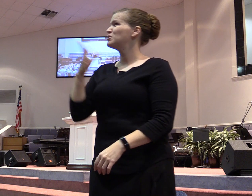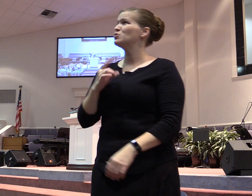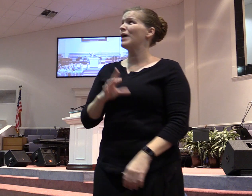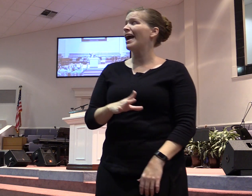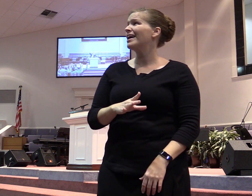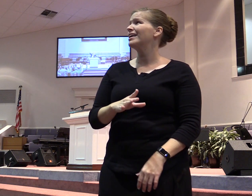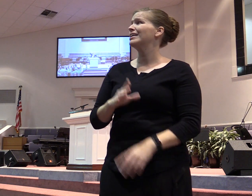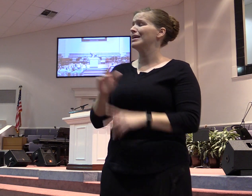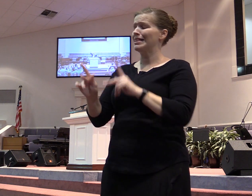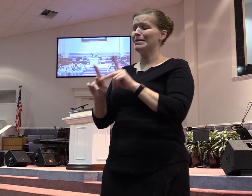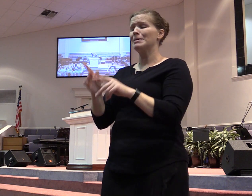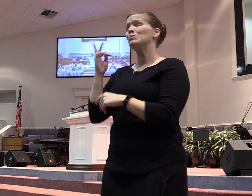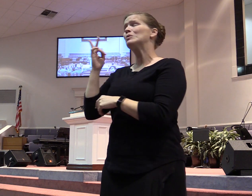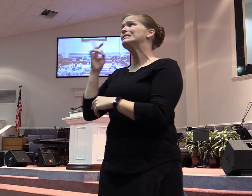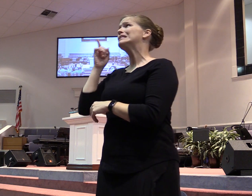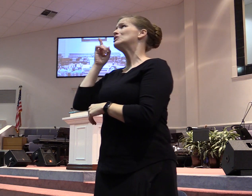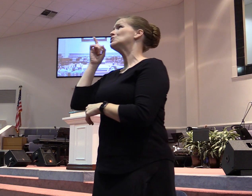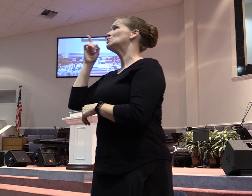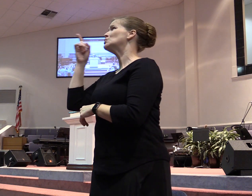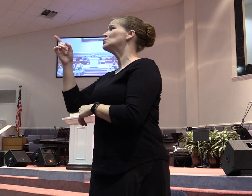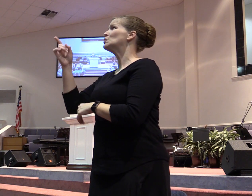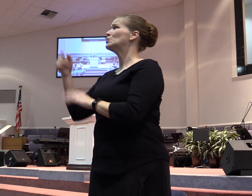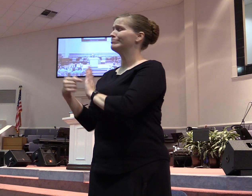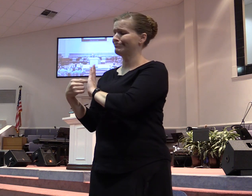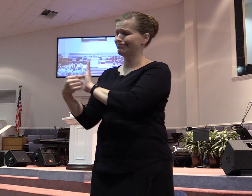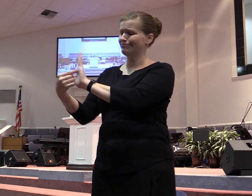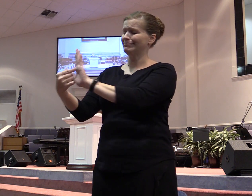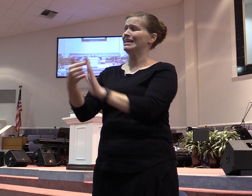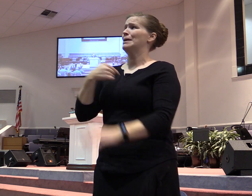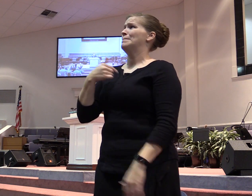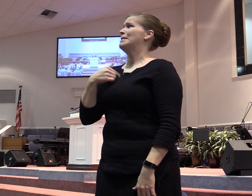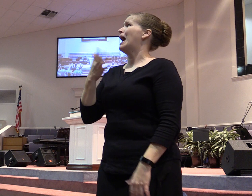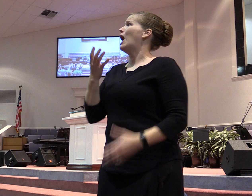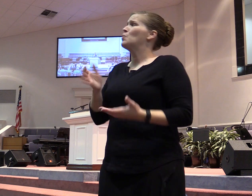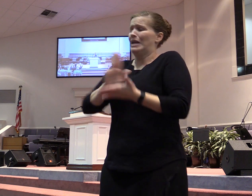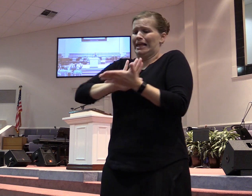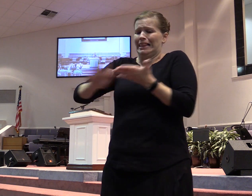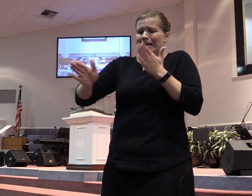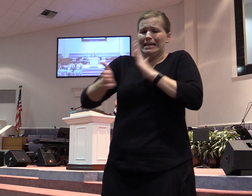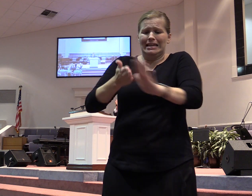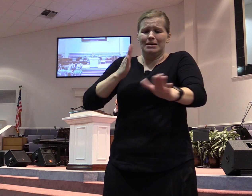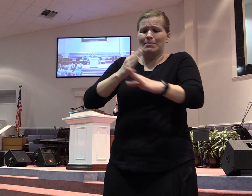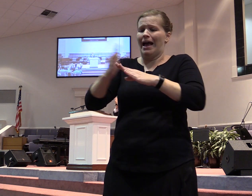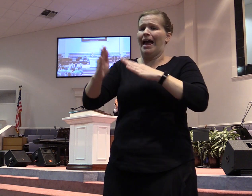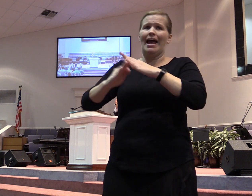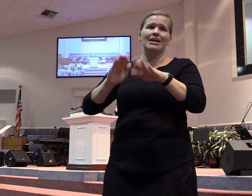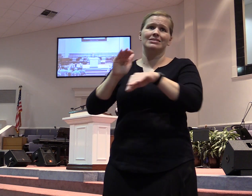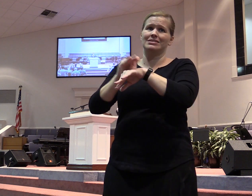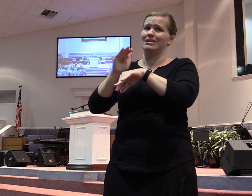that people will see you through me. I want to clean my hands tonight. Oh God I want you Lord